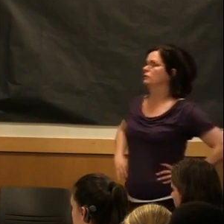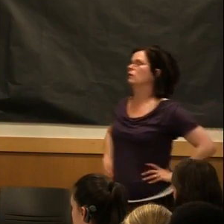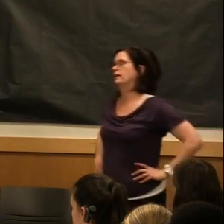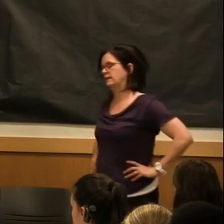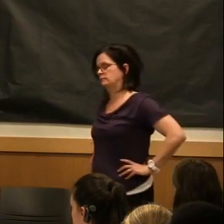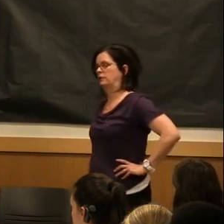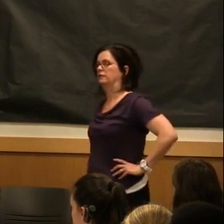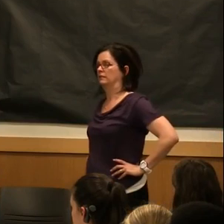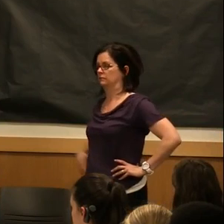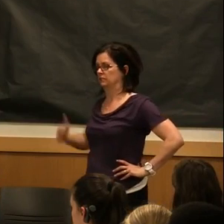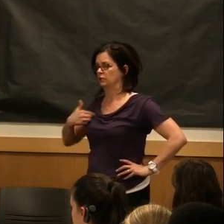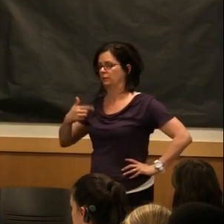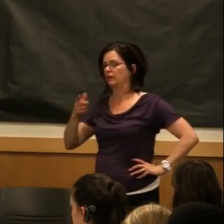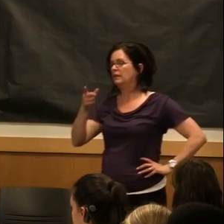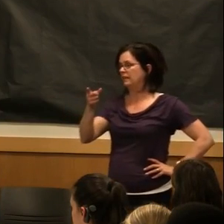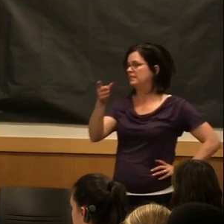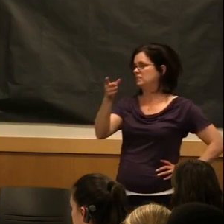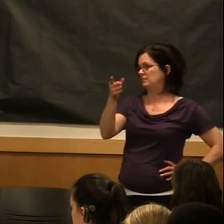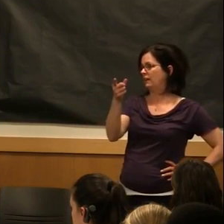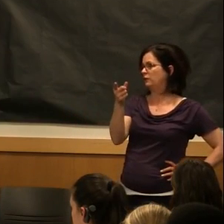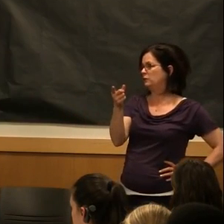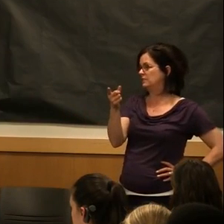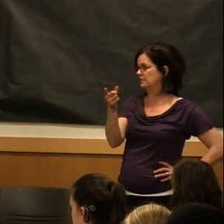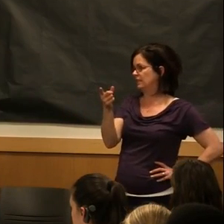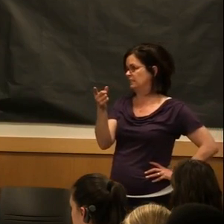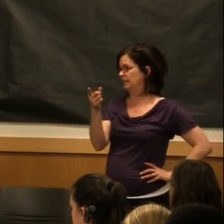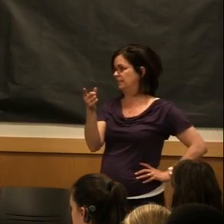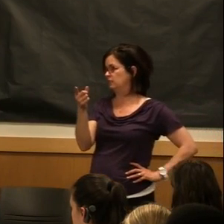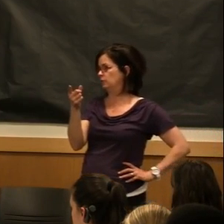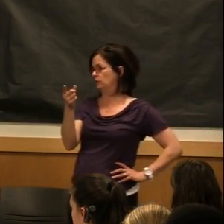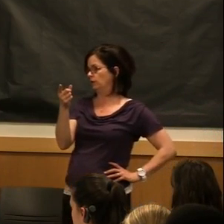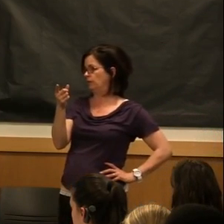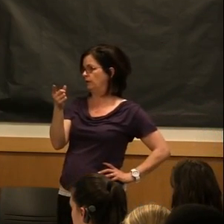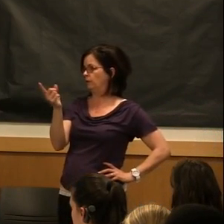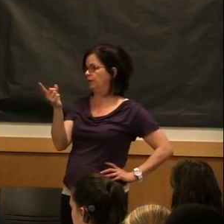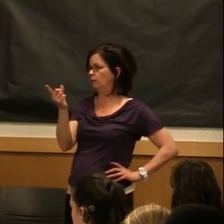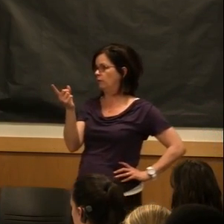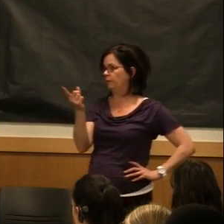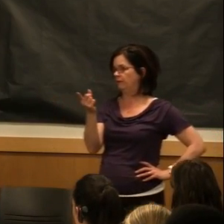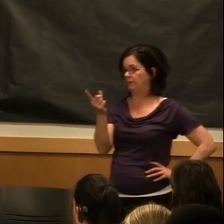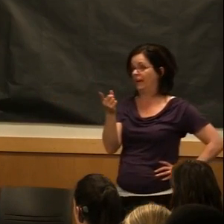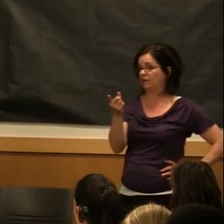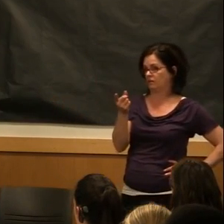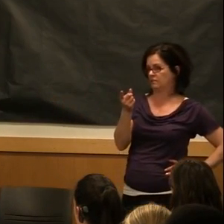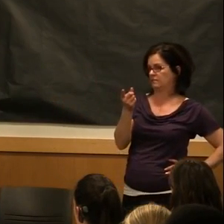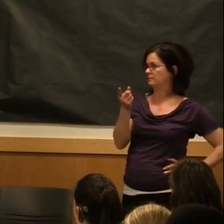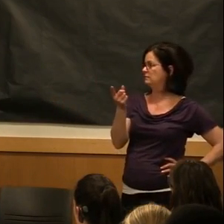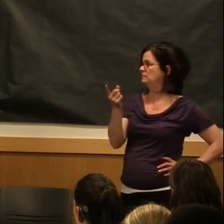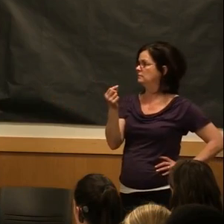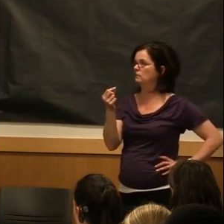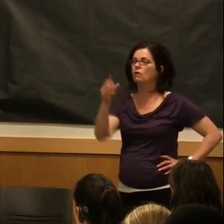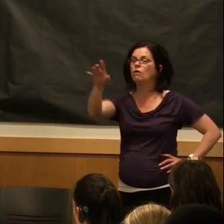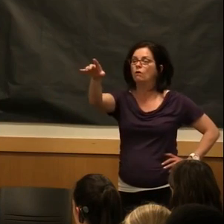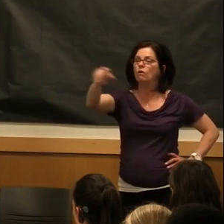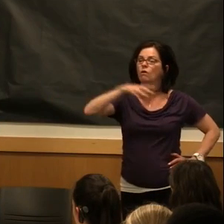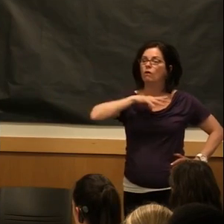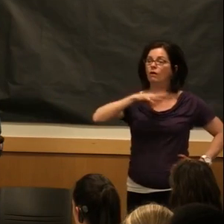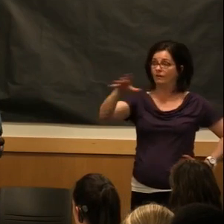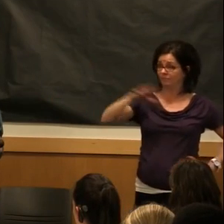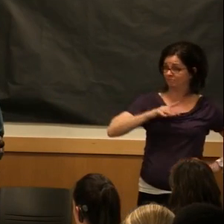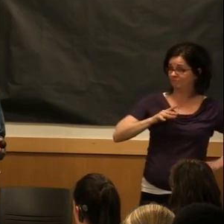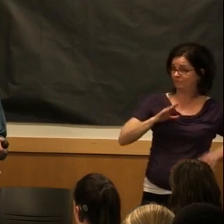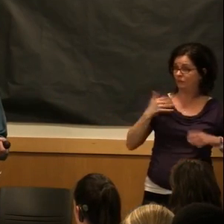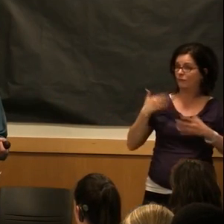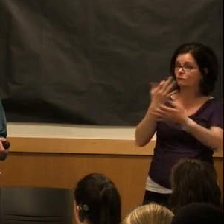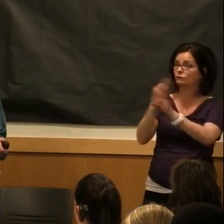Oh, tutoring. Okay, yeah, I'm sorry. That was the interpreter. Yeah, if I go to UCCS and I need a tutor, how do I go about paying for that cost? Okay, so we actually have free